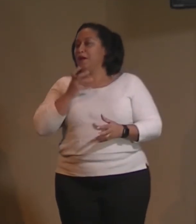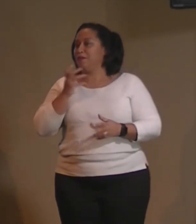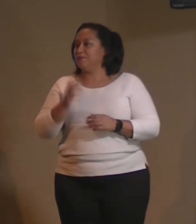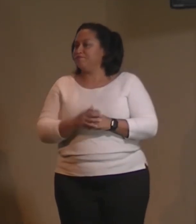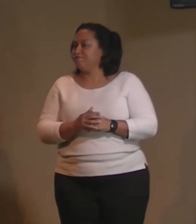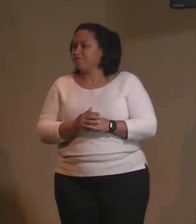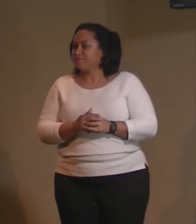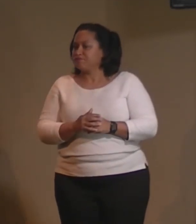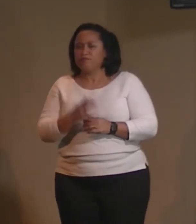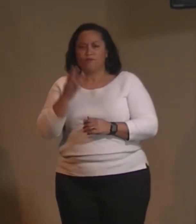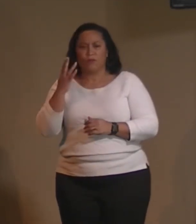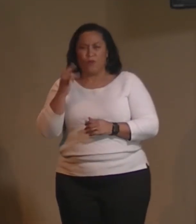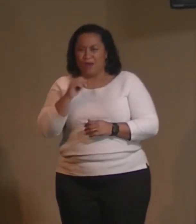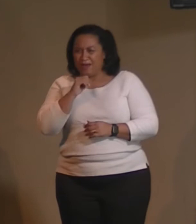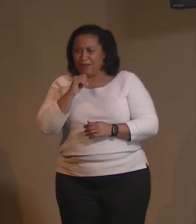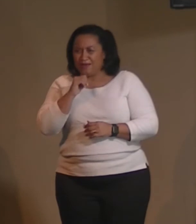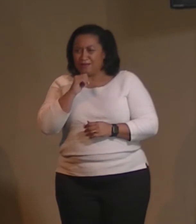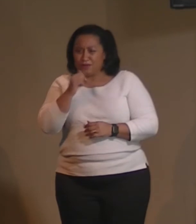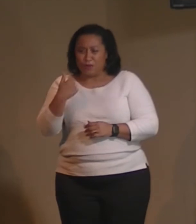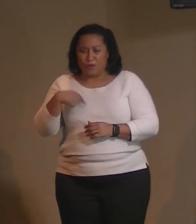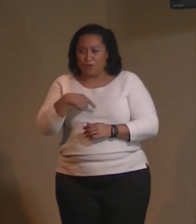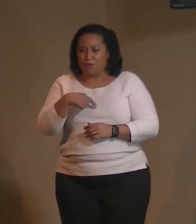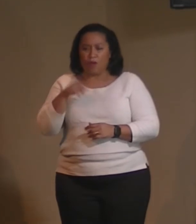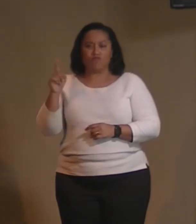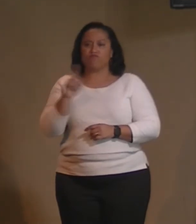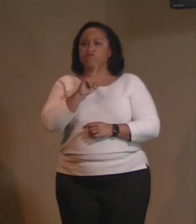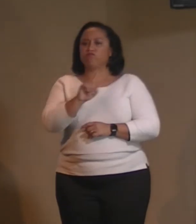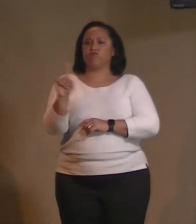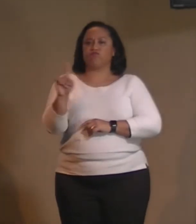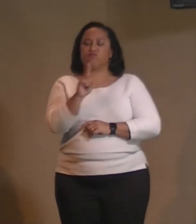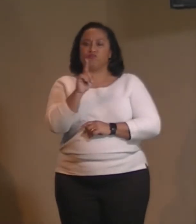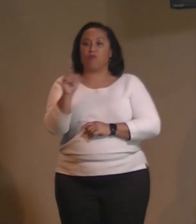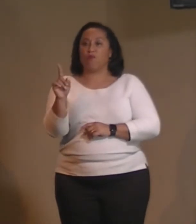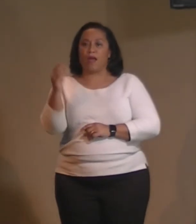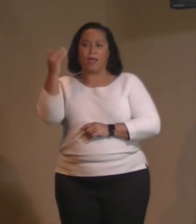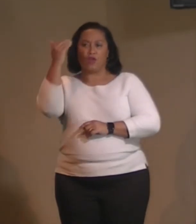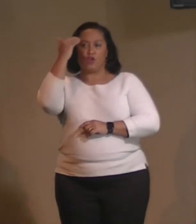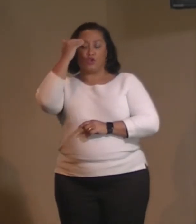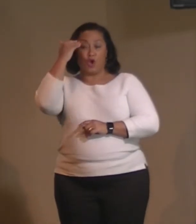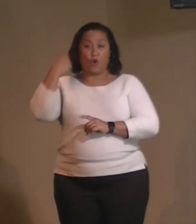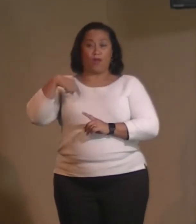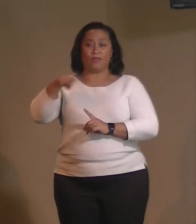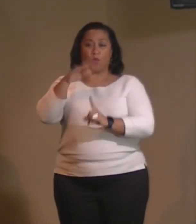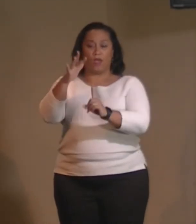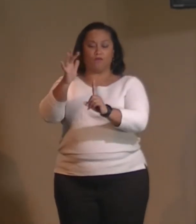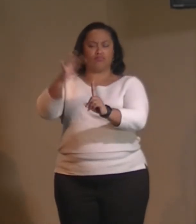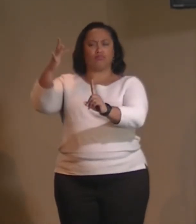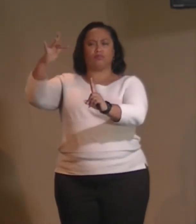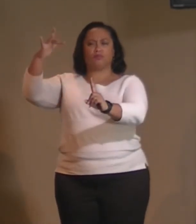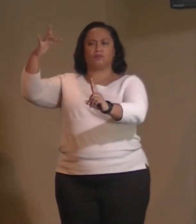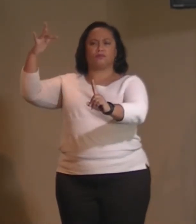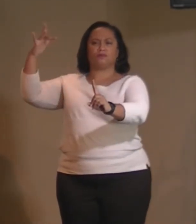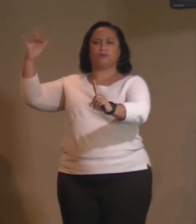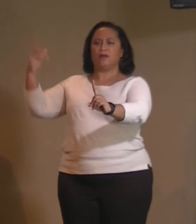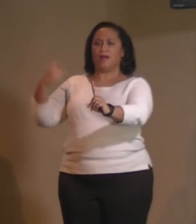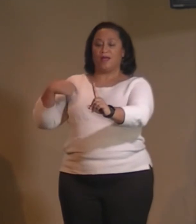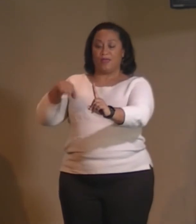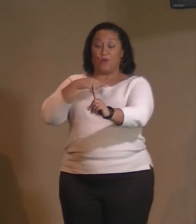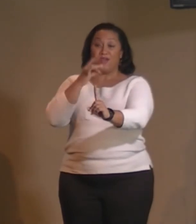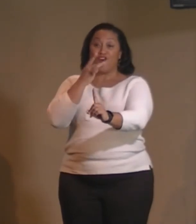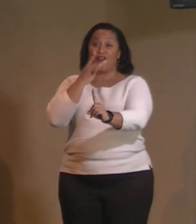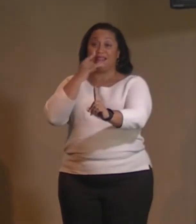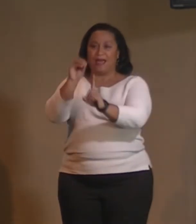Why do we not walk around like that though? Why do we not walk around knowing that we are shining, that we are beacons